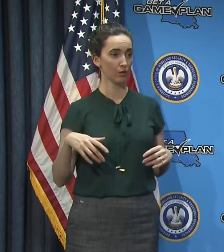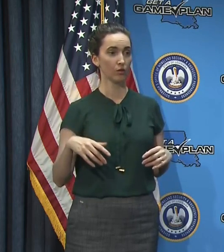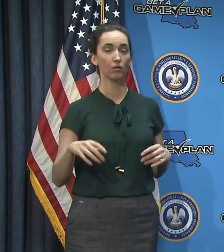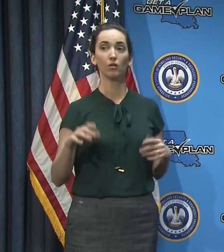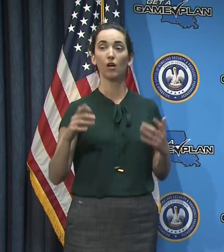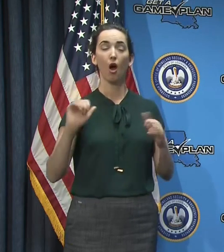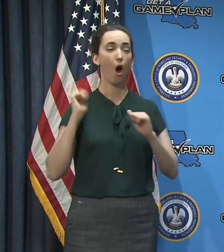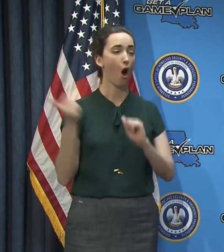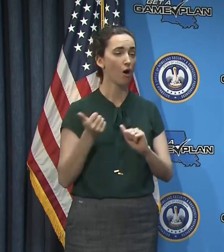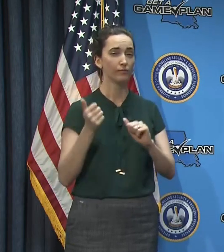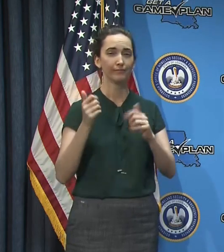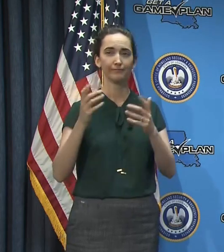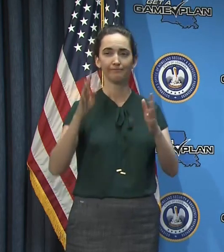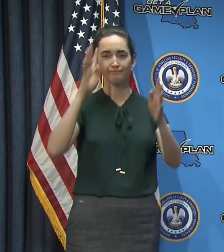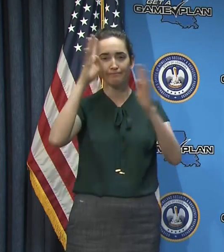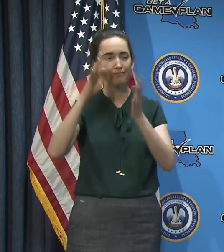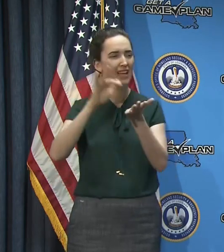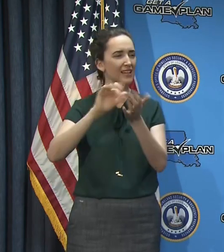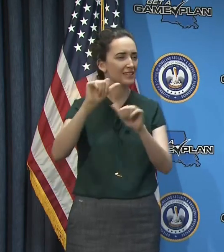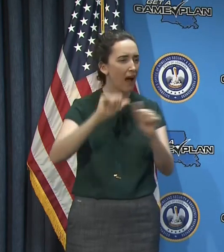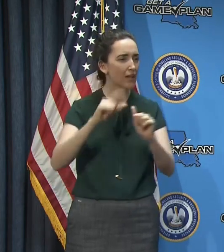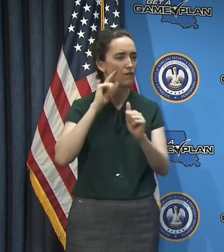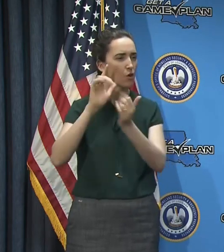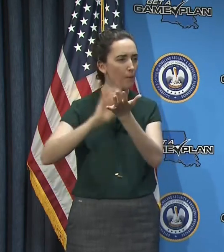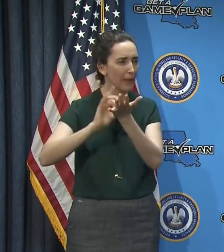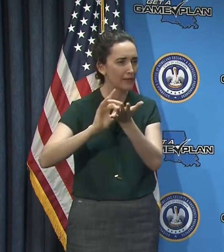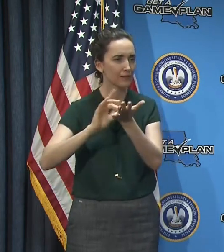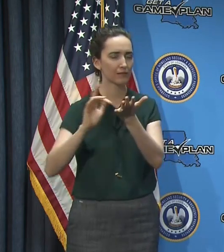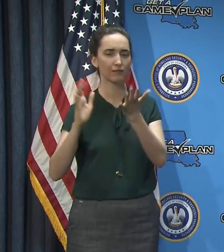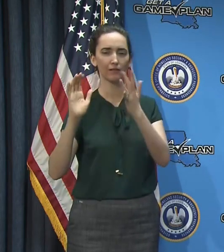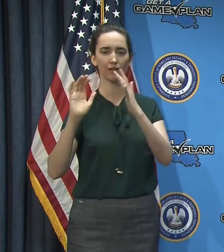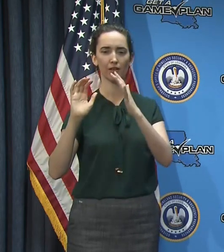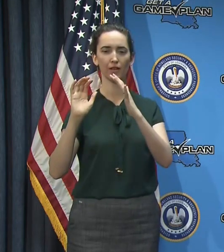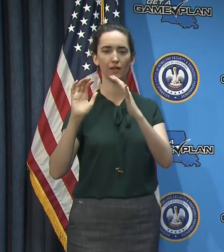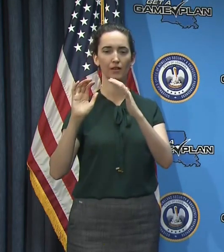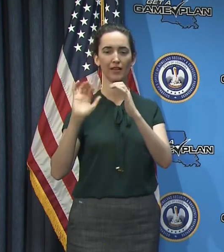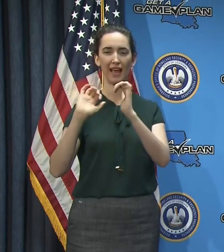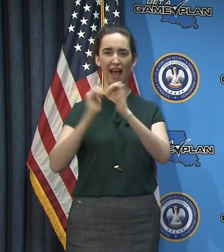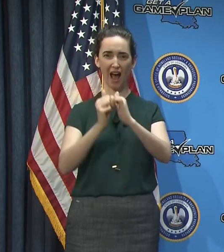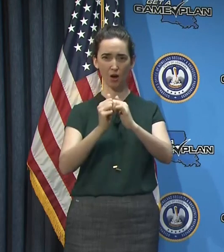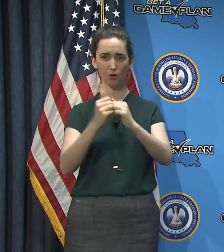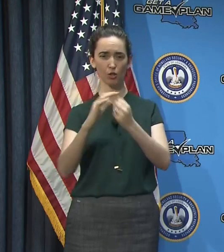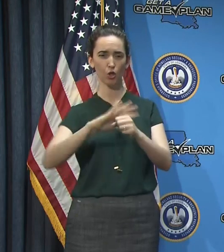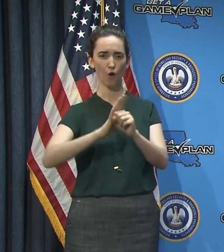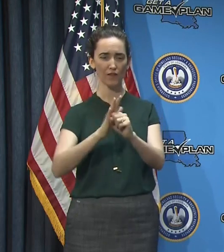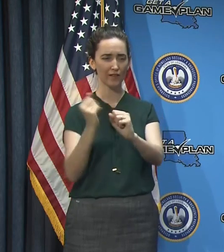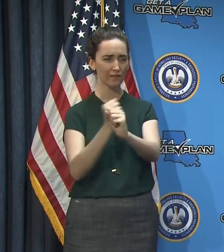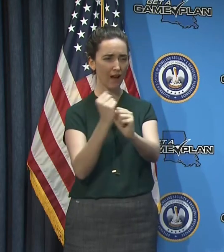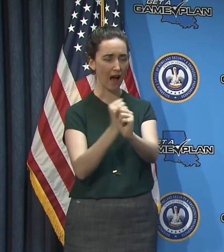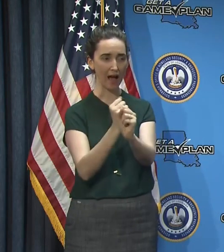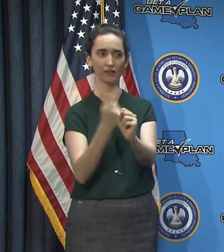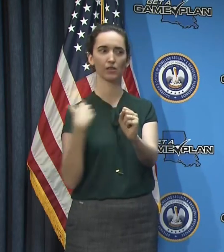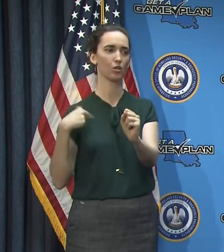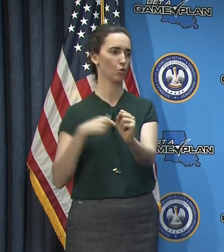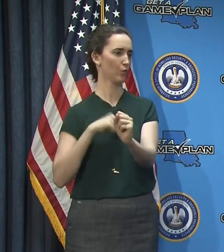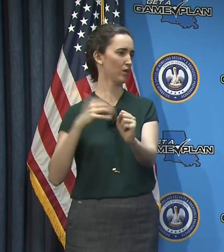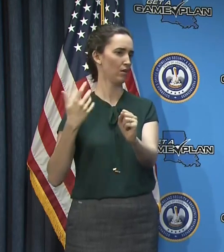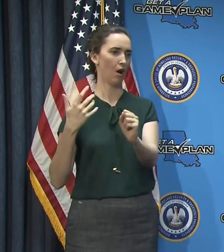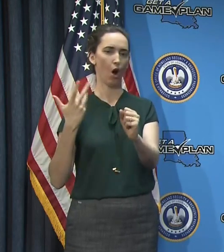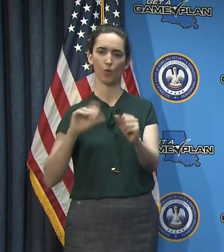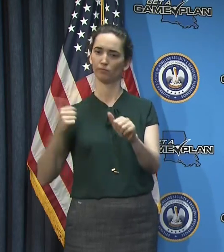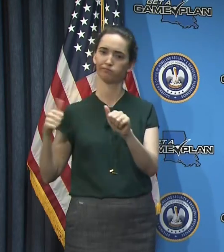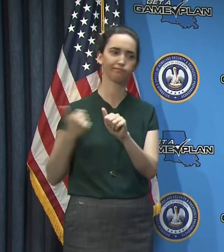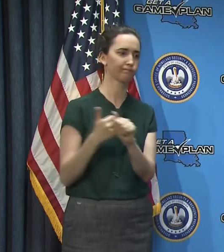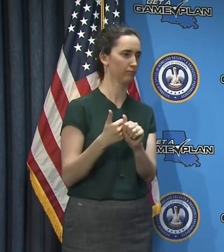all of the medical, uh, science, uh, related to, to the response to, to COVID-19. And, and I say that just because